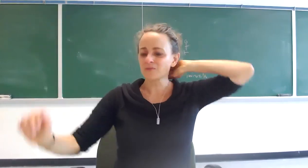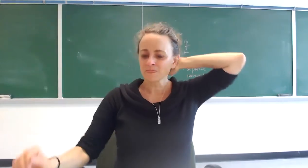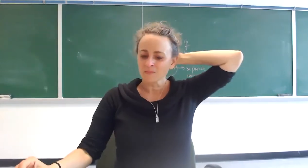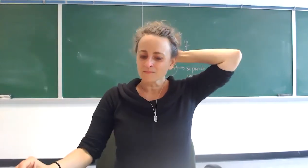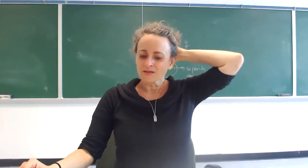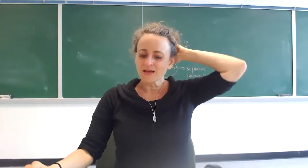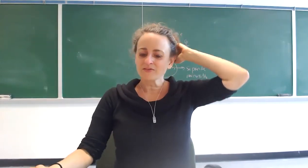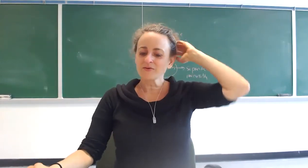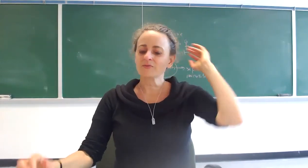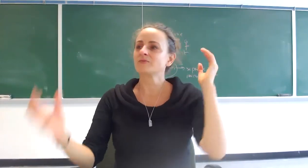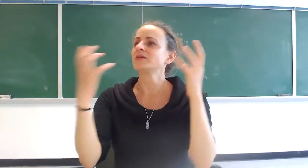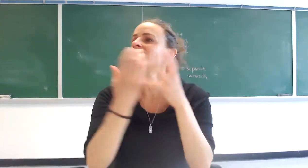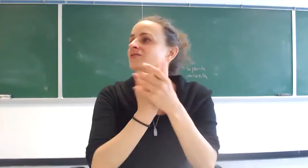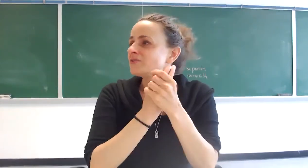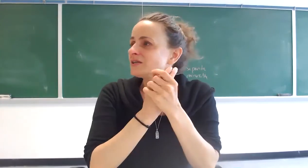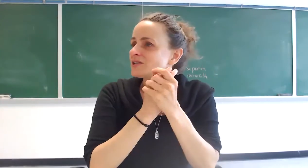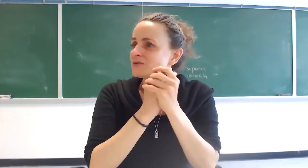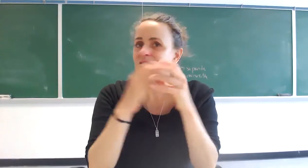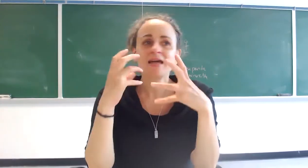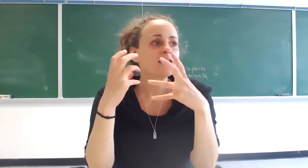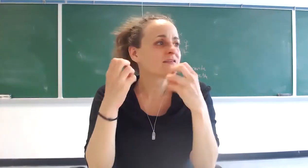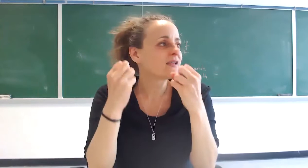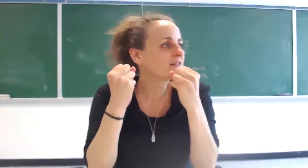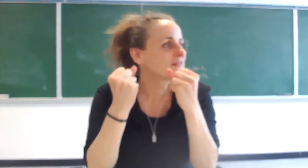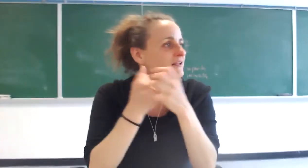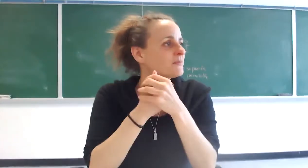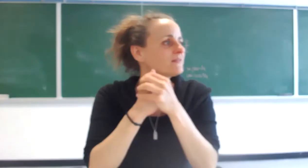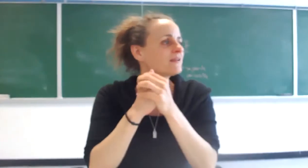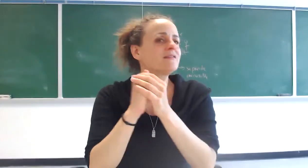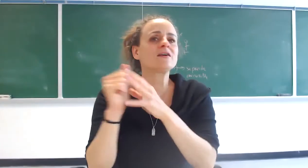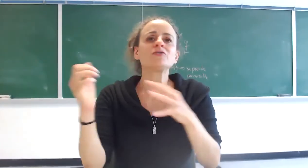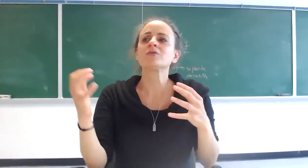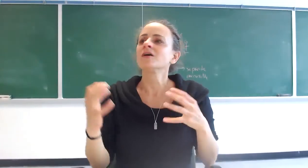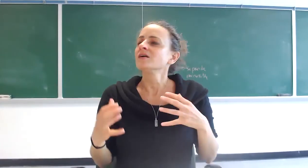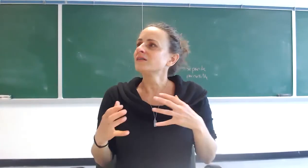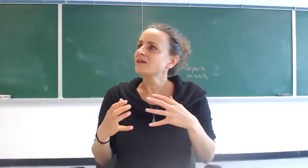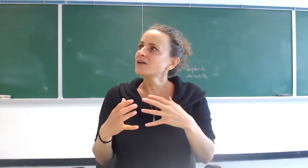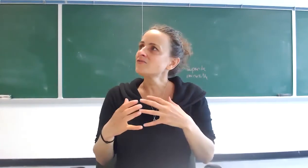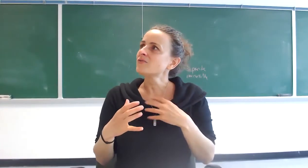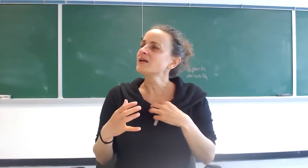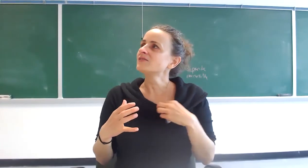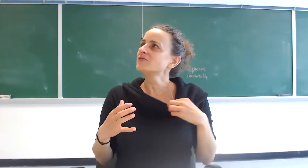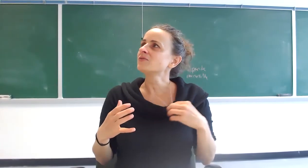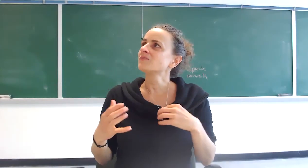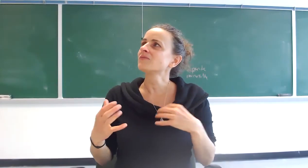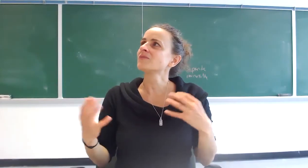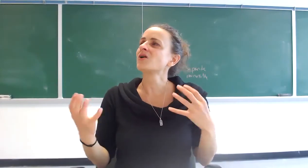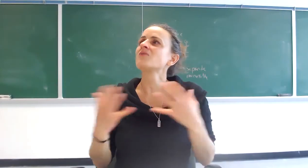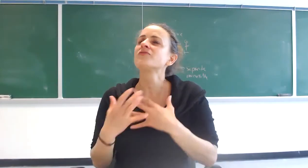and so religion for nietzsche which he hates he hates that aspect is that it's there too it's a kind of way to comfort